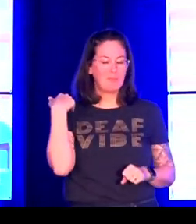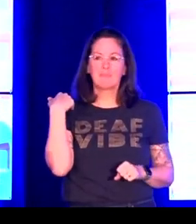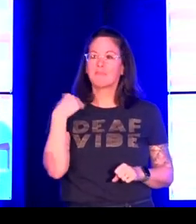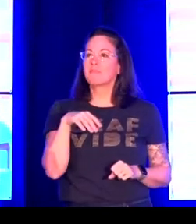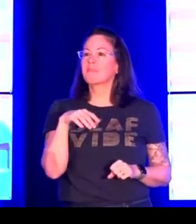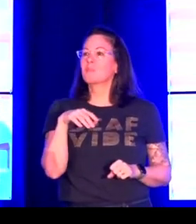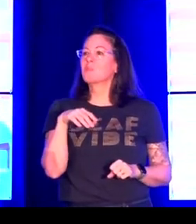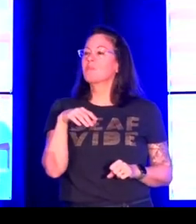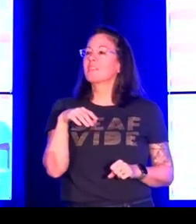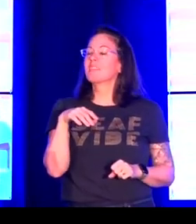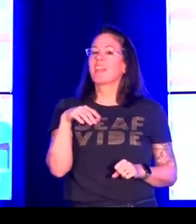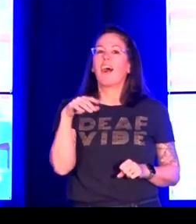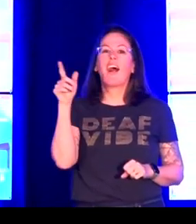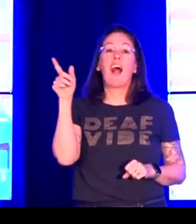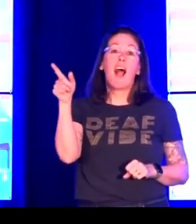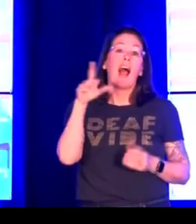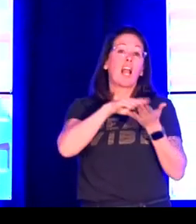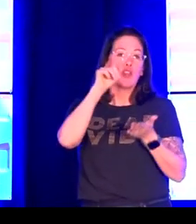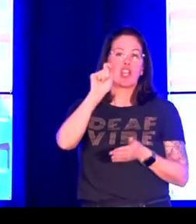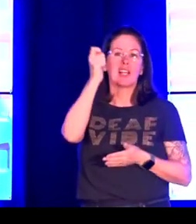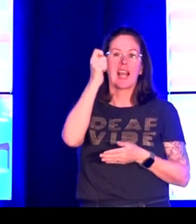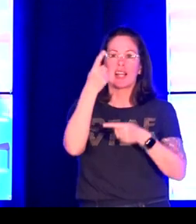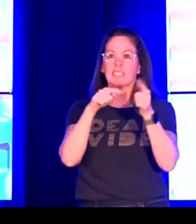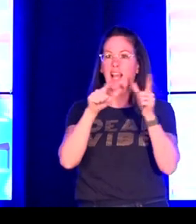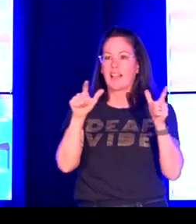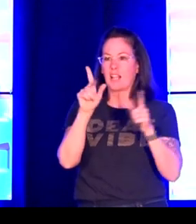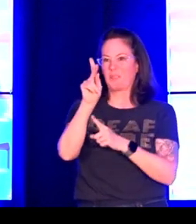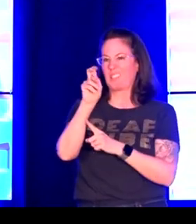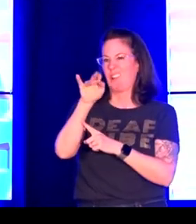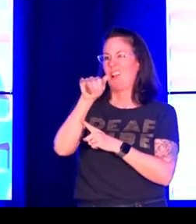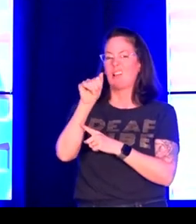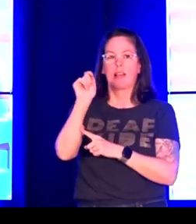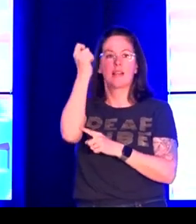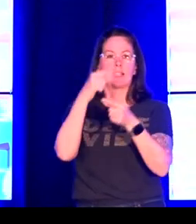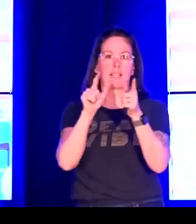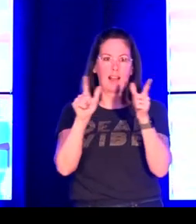20 years ago I almost said two but definitely not two years ago I learned Kenyan sign language